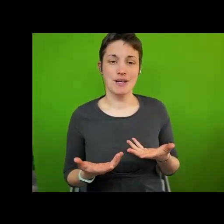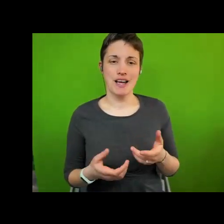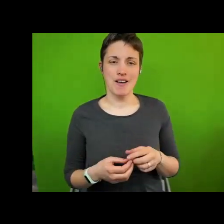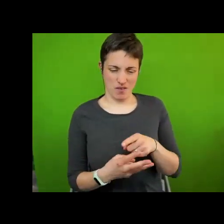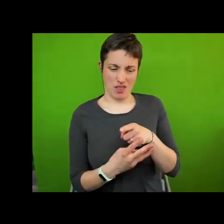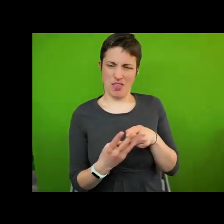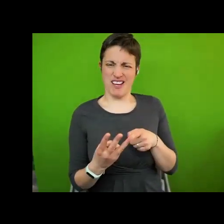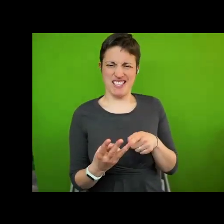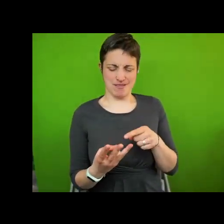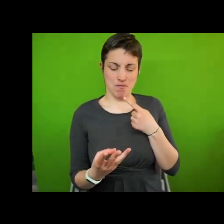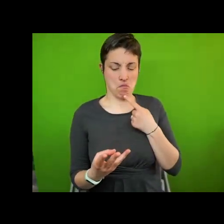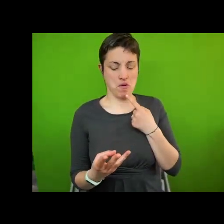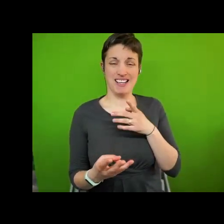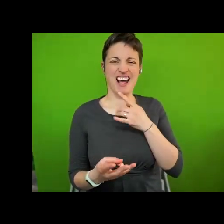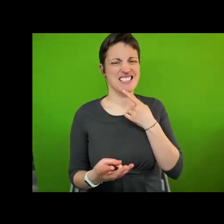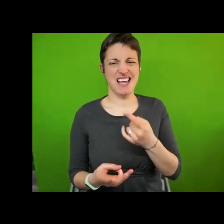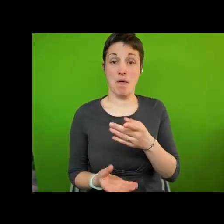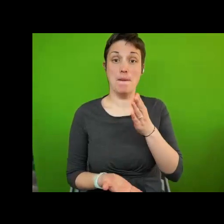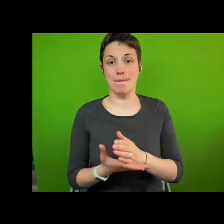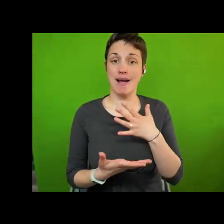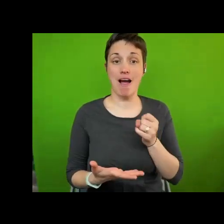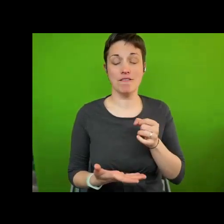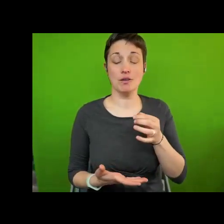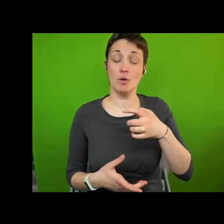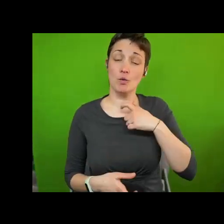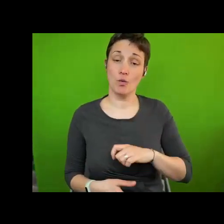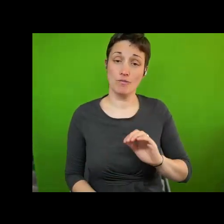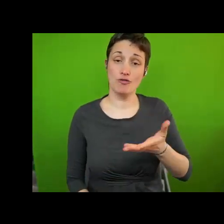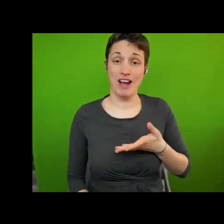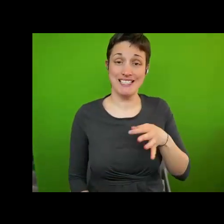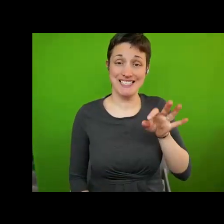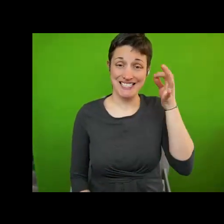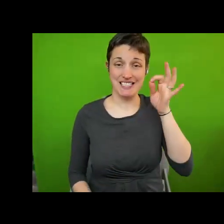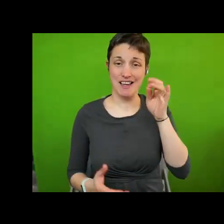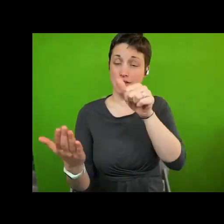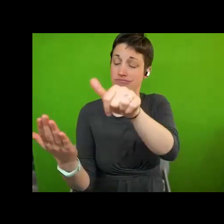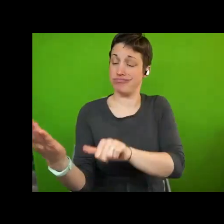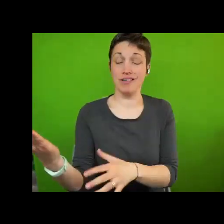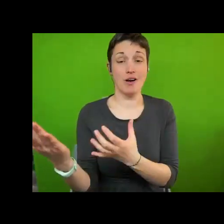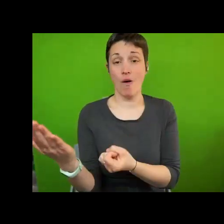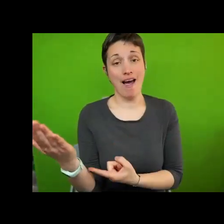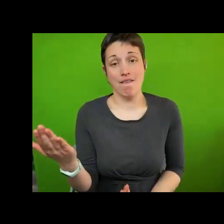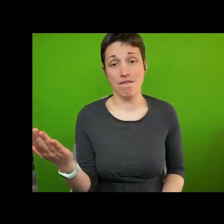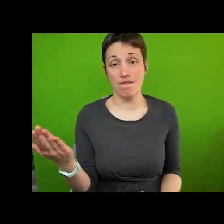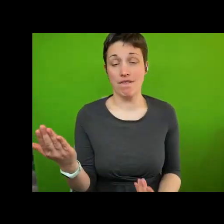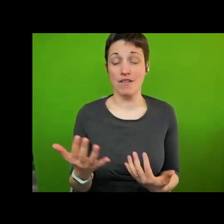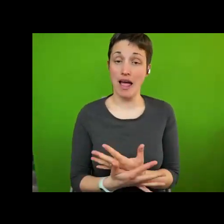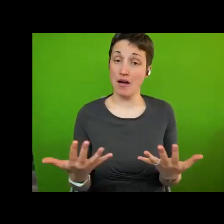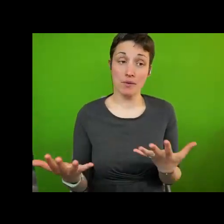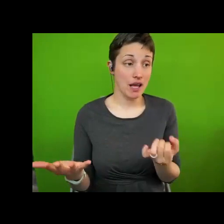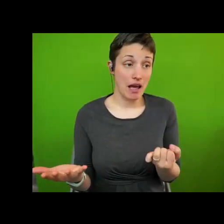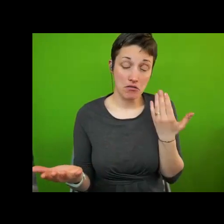list of human rights cities for you that would always be a good start for a talk on human rights cities how many are there well there's none